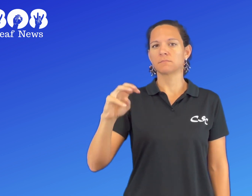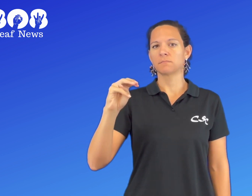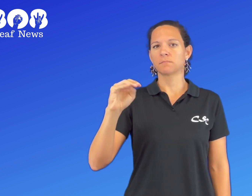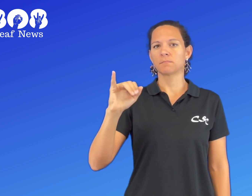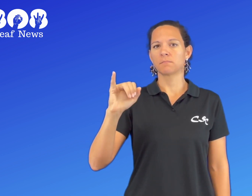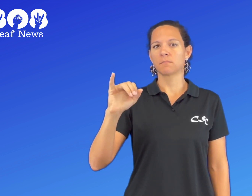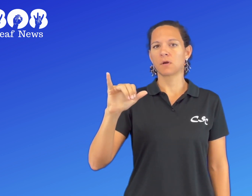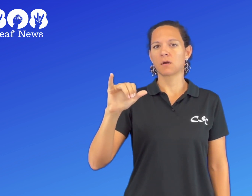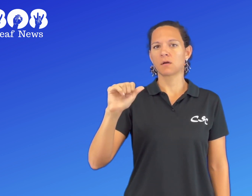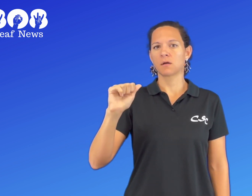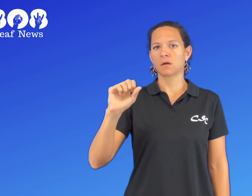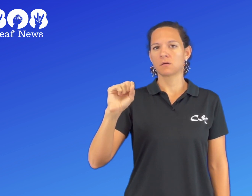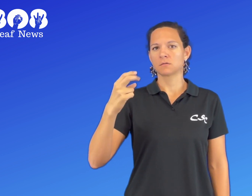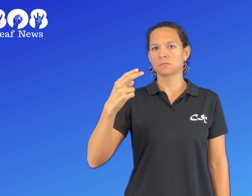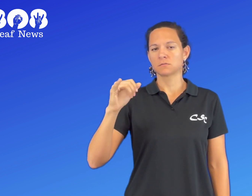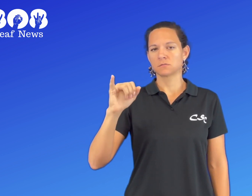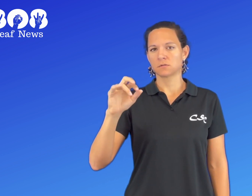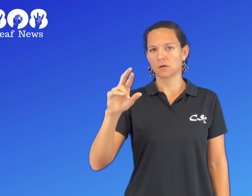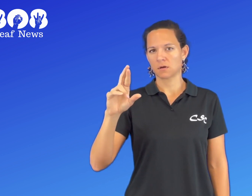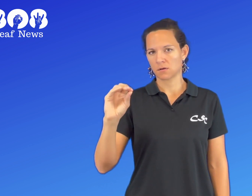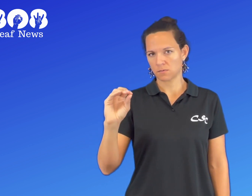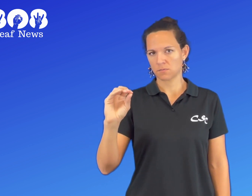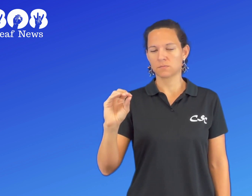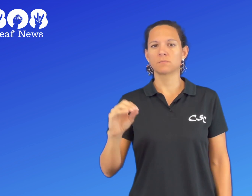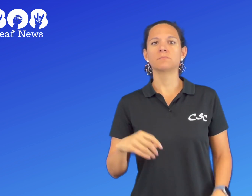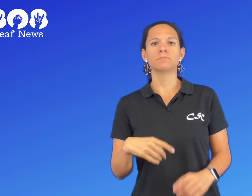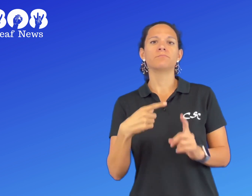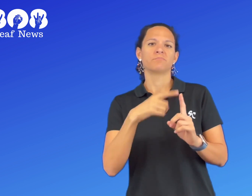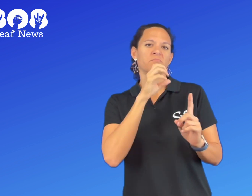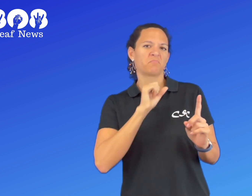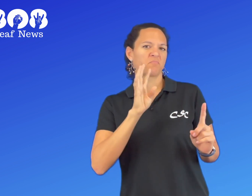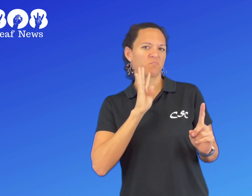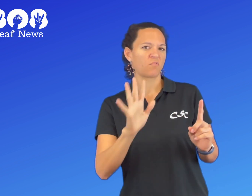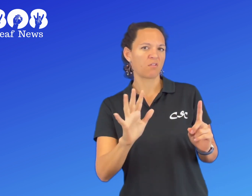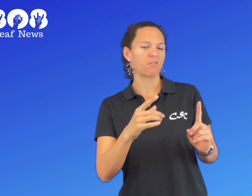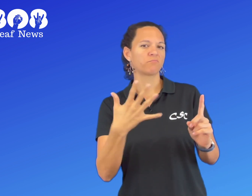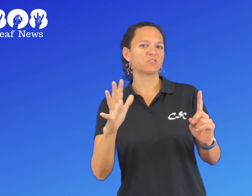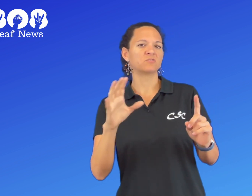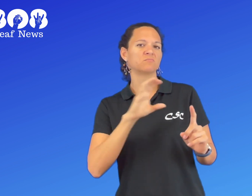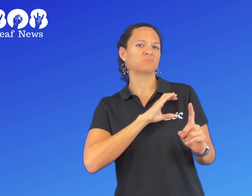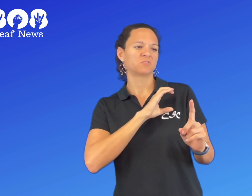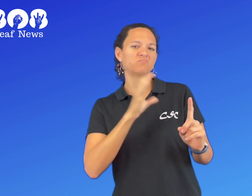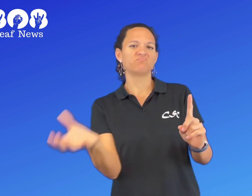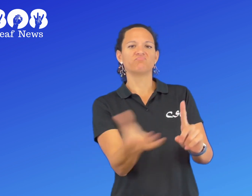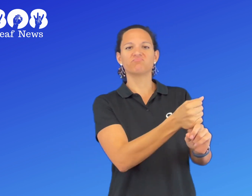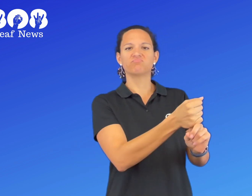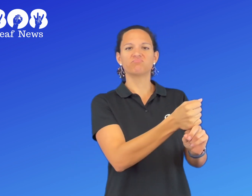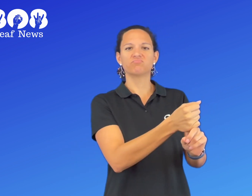age 45. He was arrested and now in